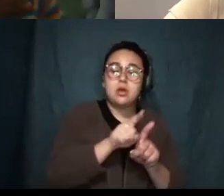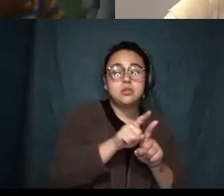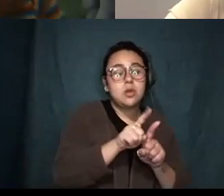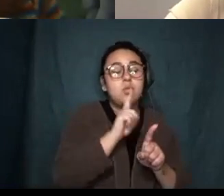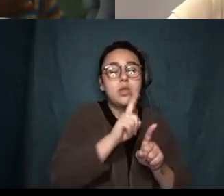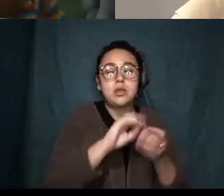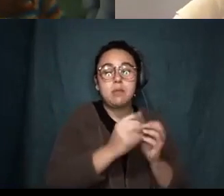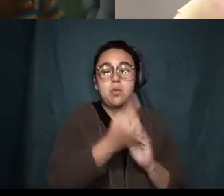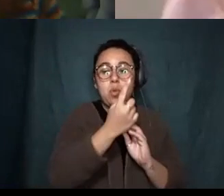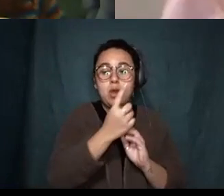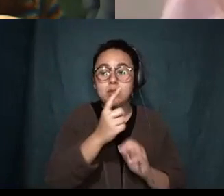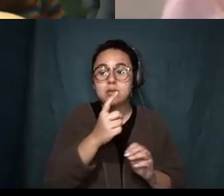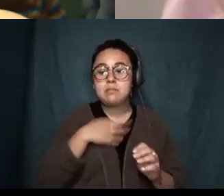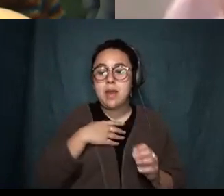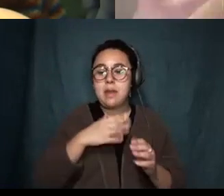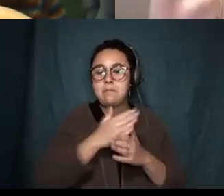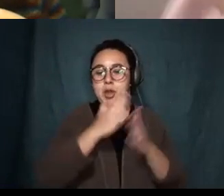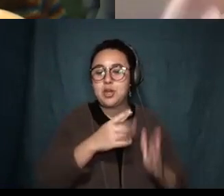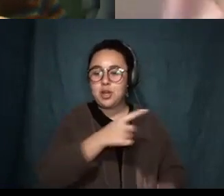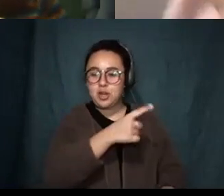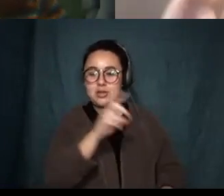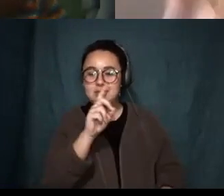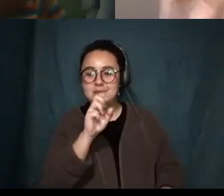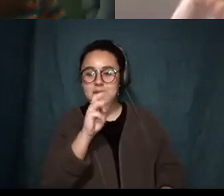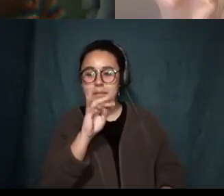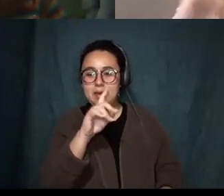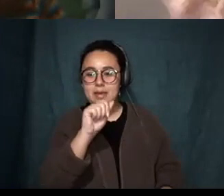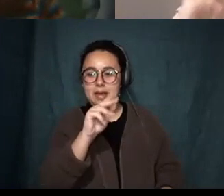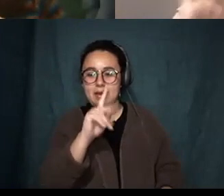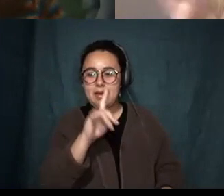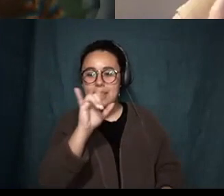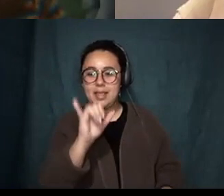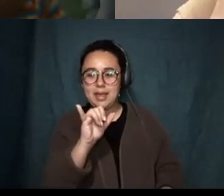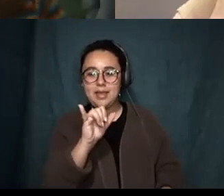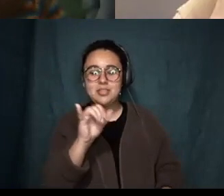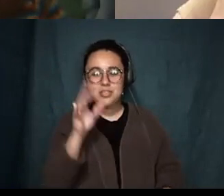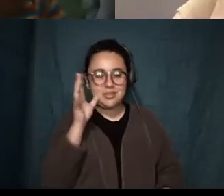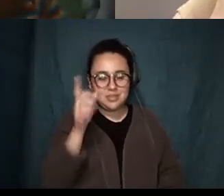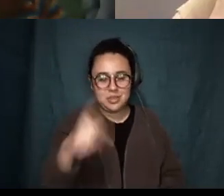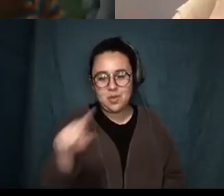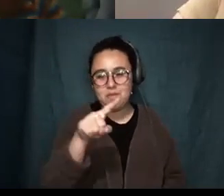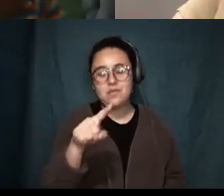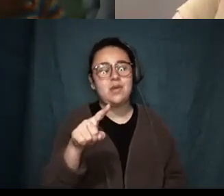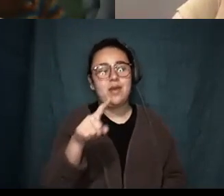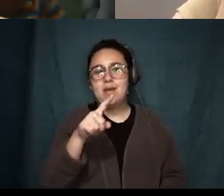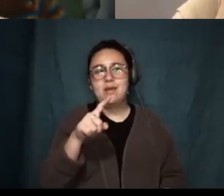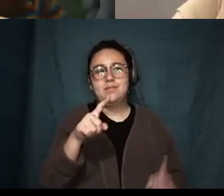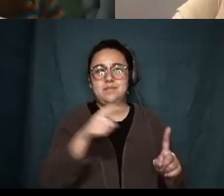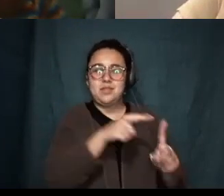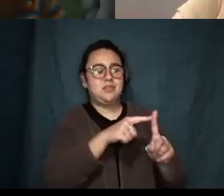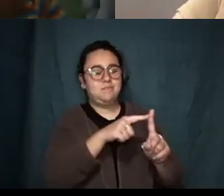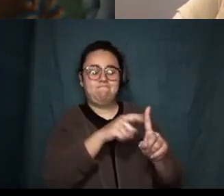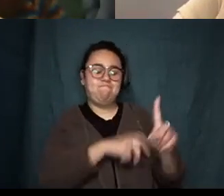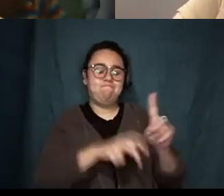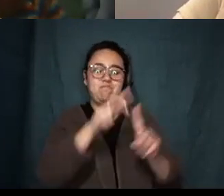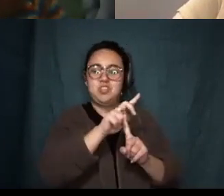who is right here listening to all of you um I can't think of anyone who I could spend this much time